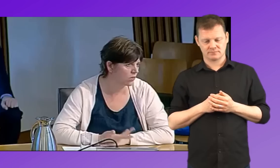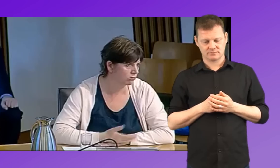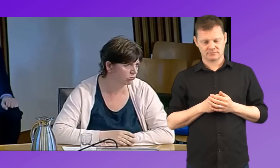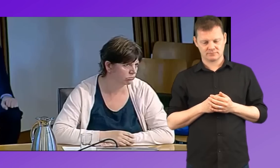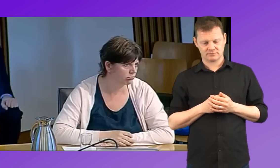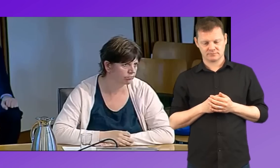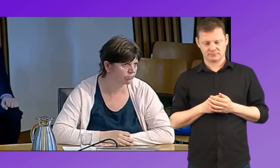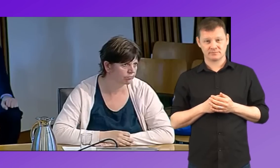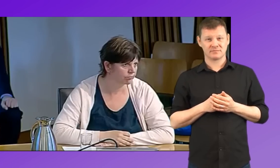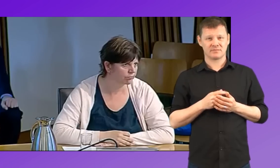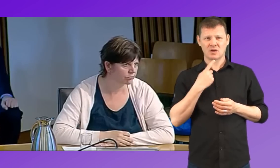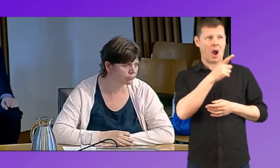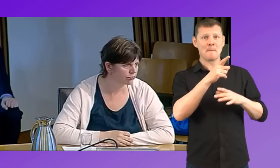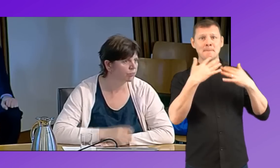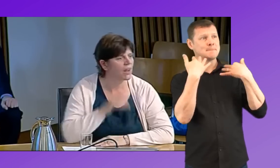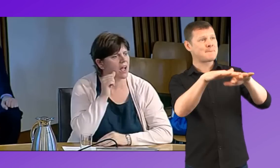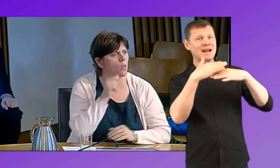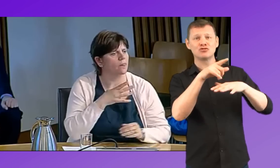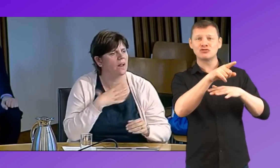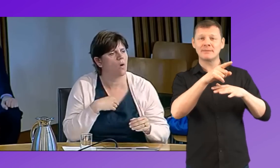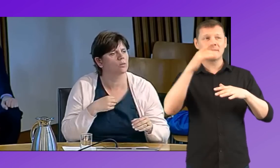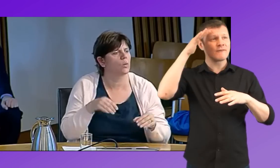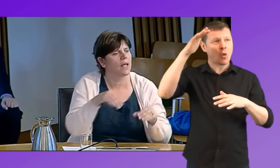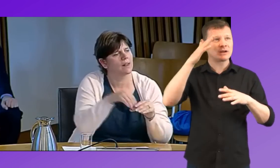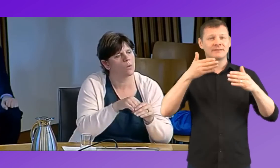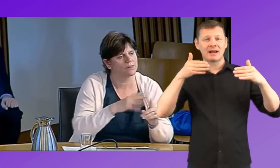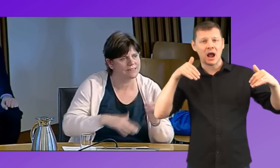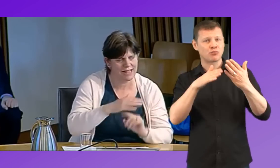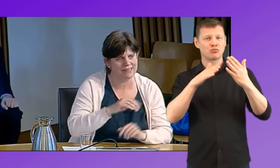I think it would say that you'd say that mainstreaming isn't working at all in that regard.